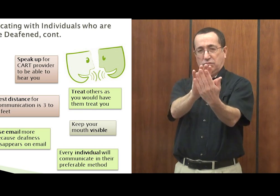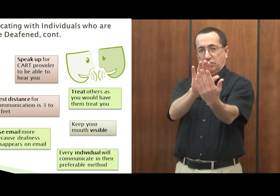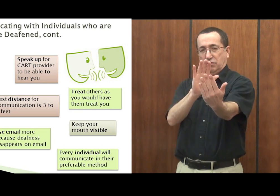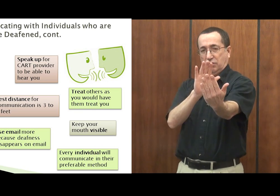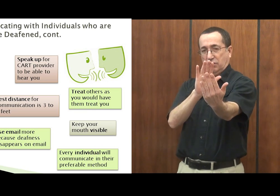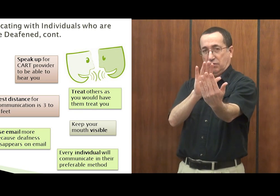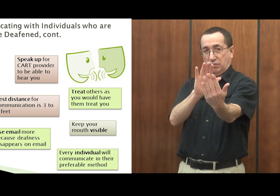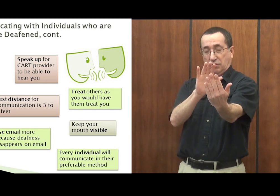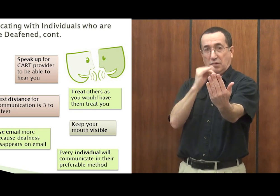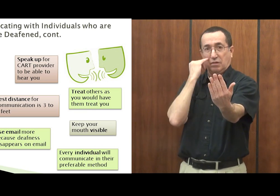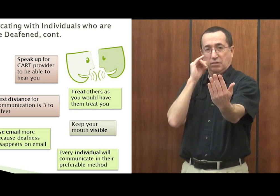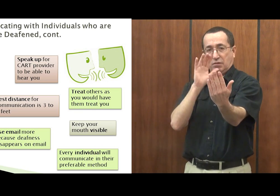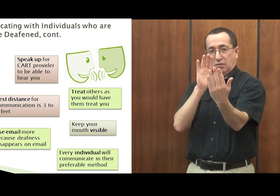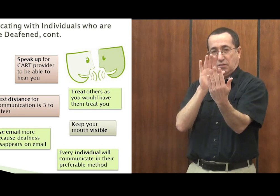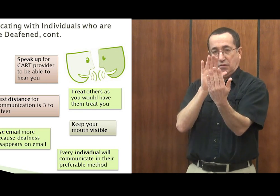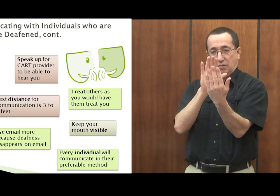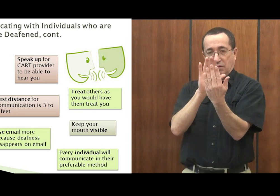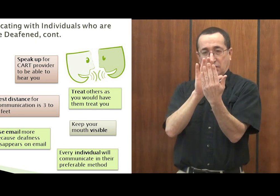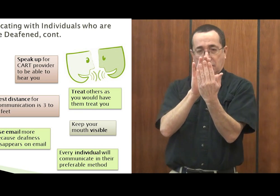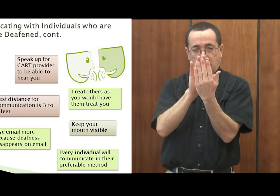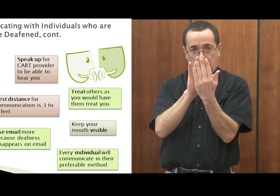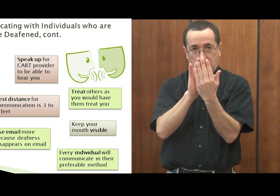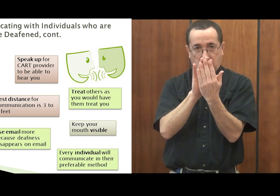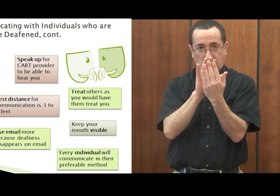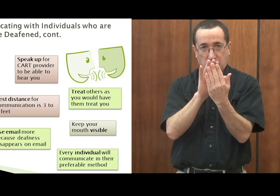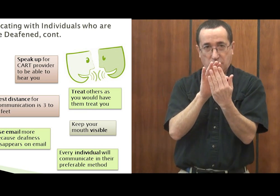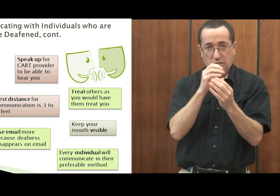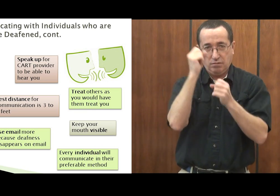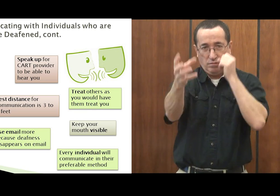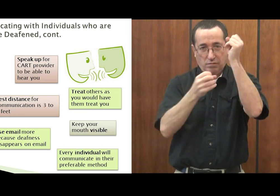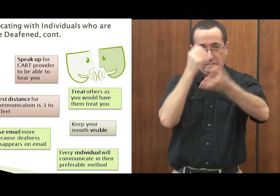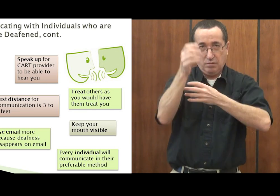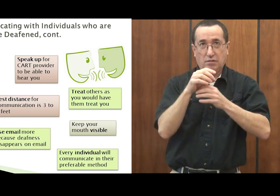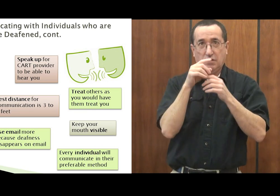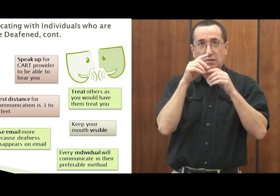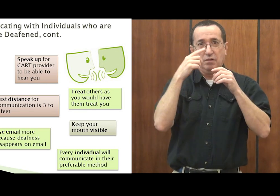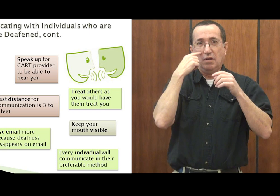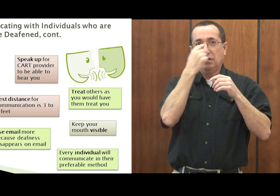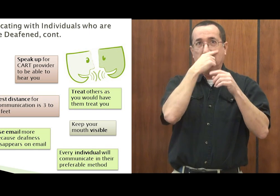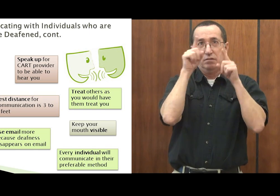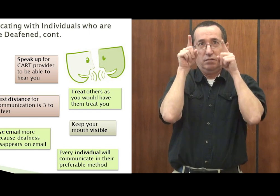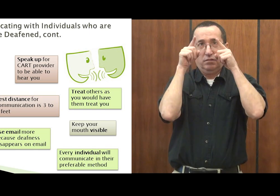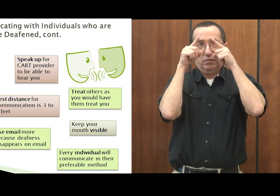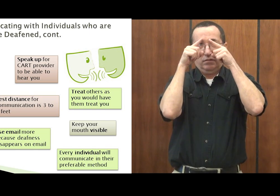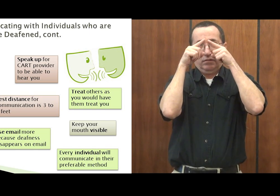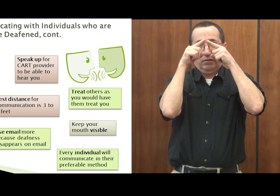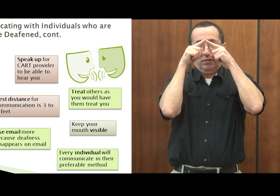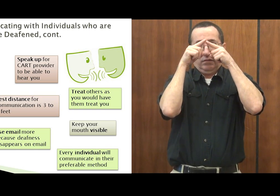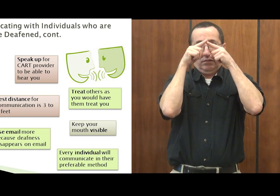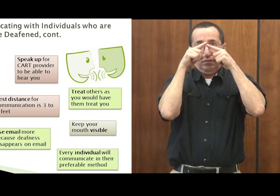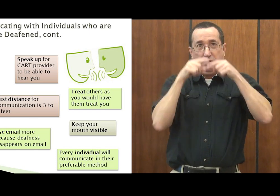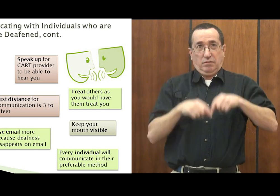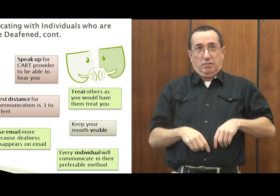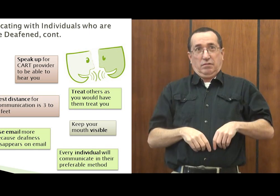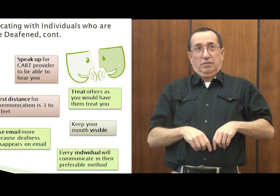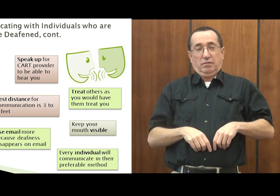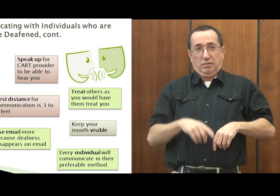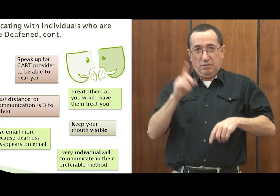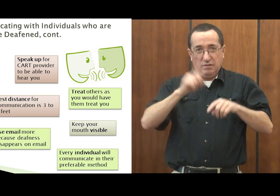Six to nine feet, that's a usually comfortable bubble for American society. And then, but if you get too close, you